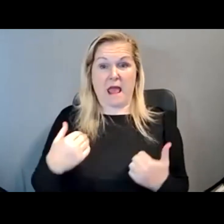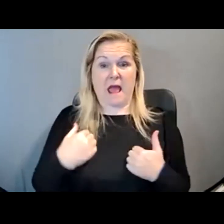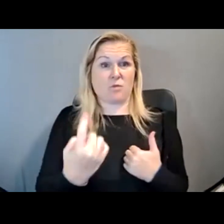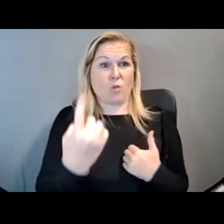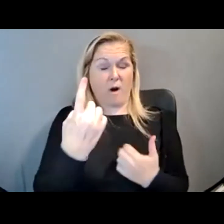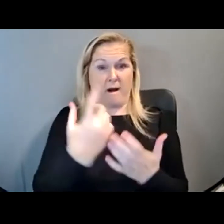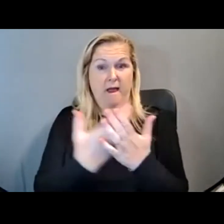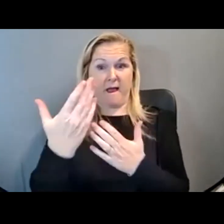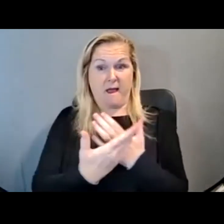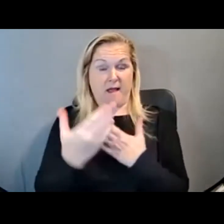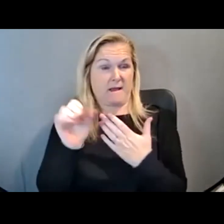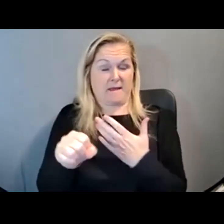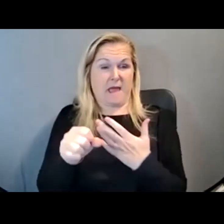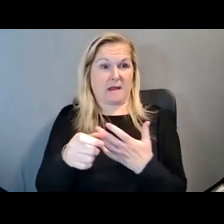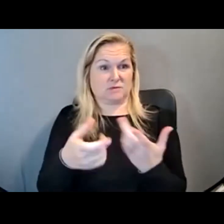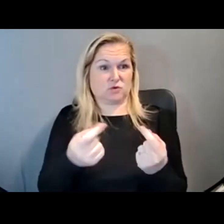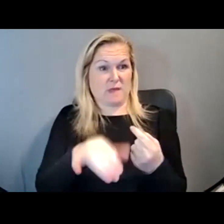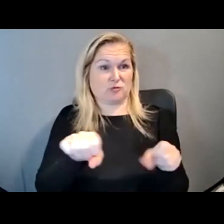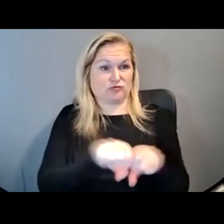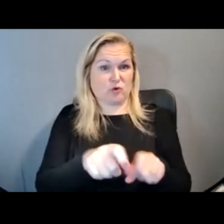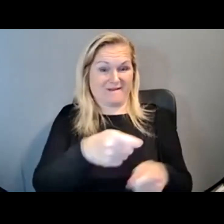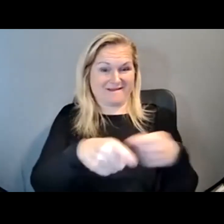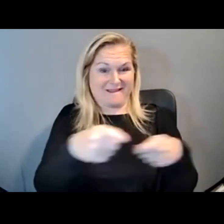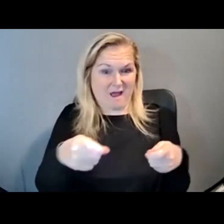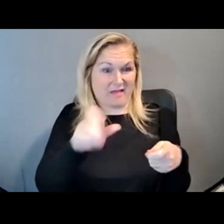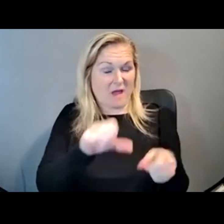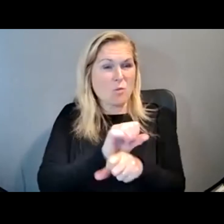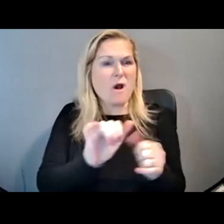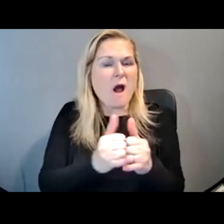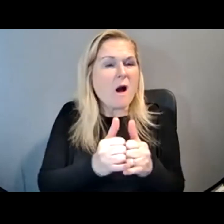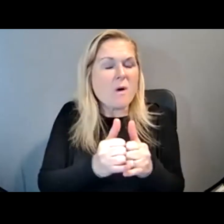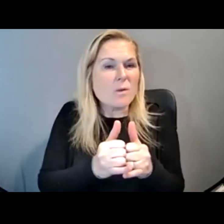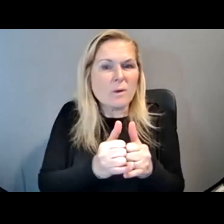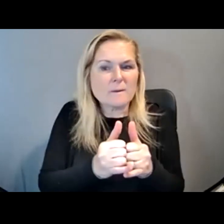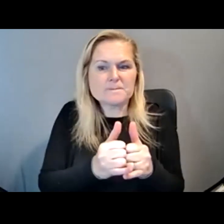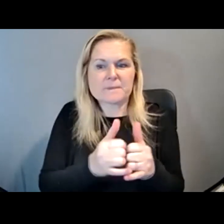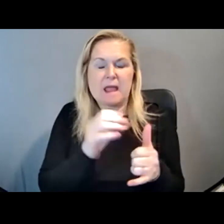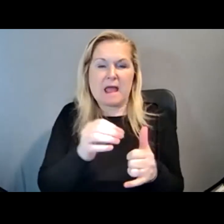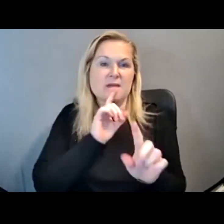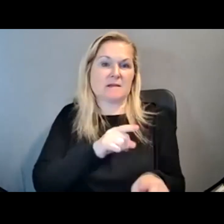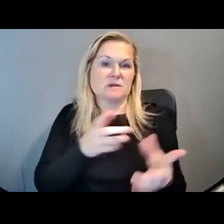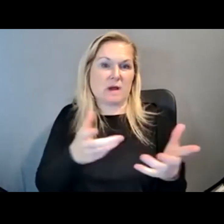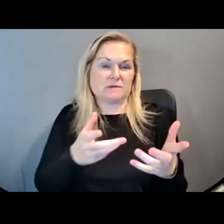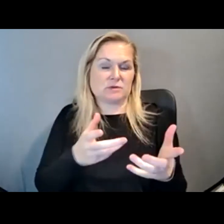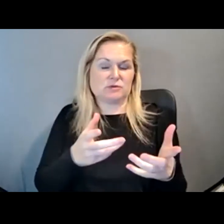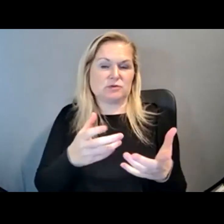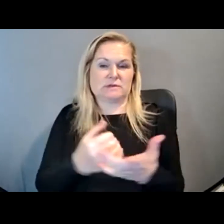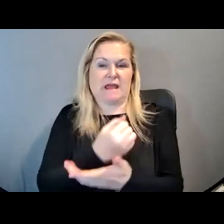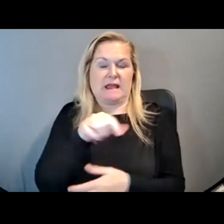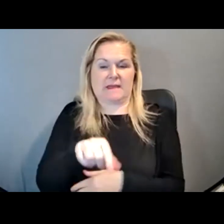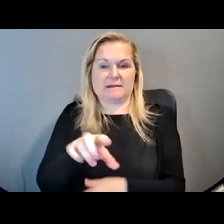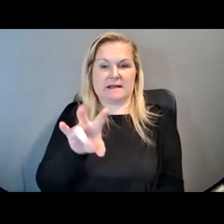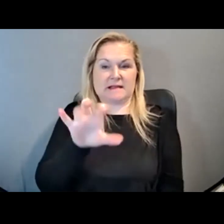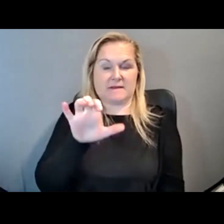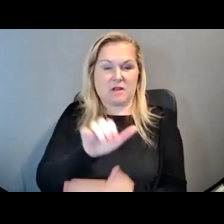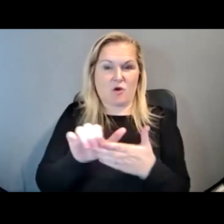hand that can tie a shoe. How is this supposed to work? And the answer was to take this $700